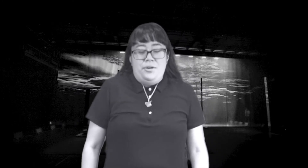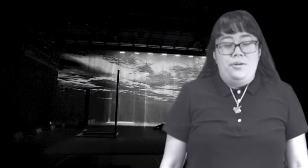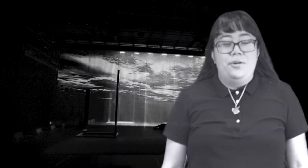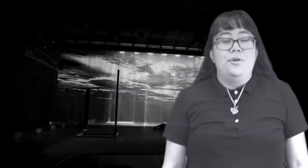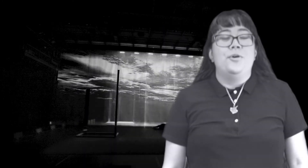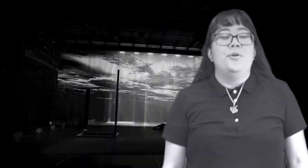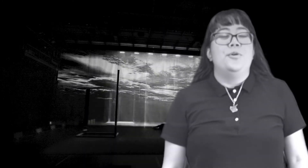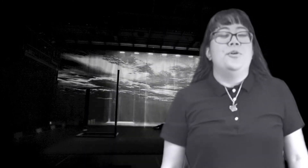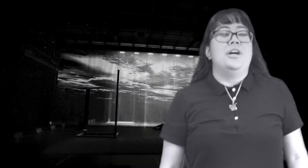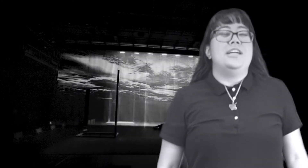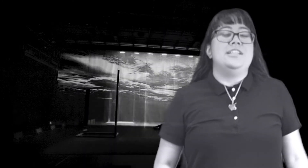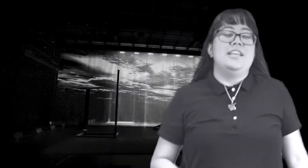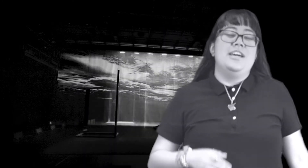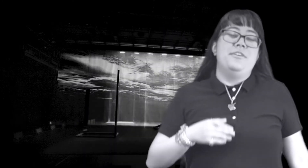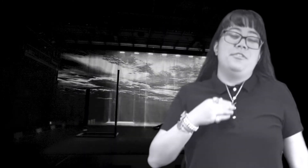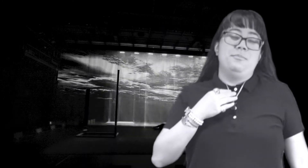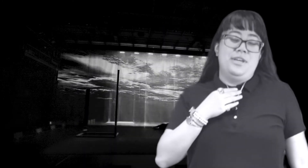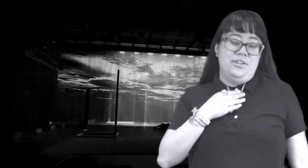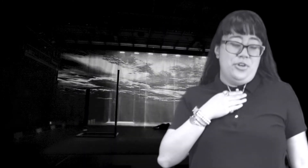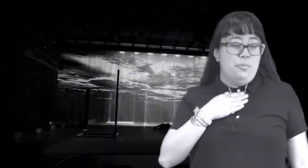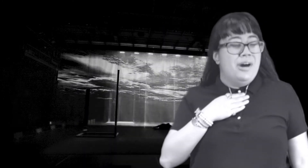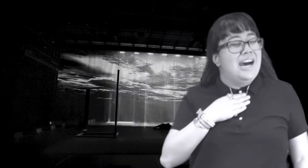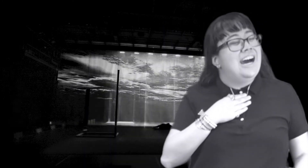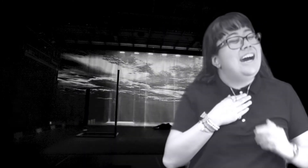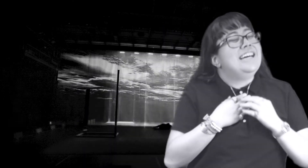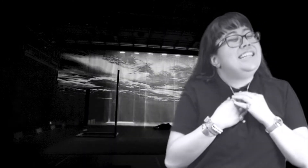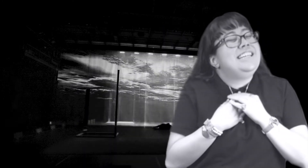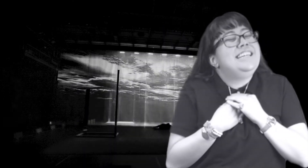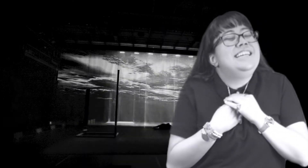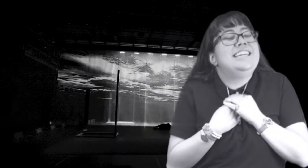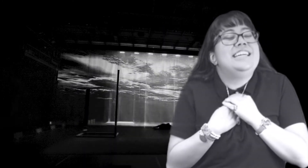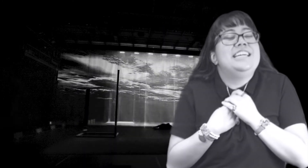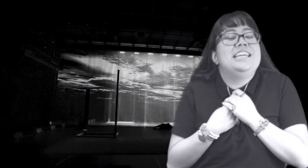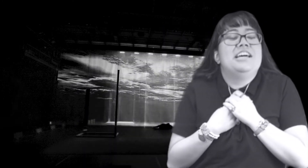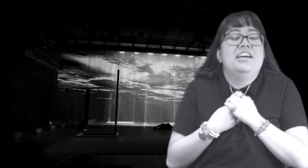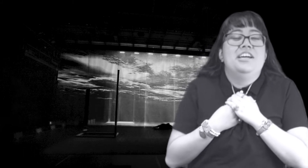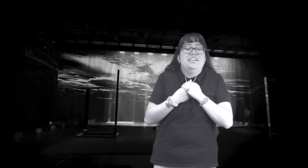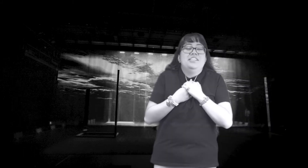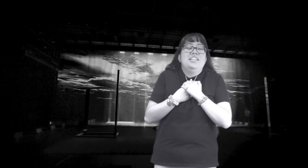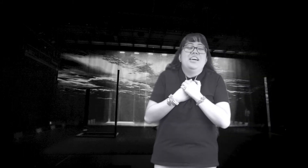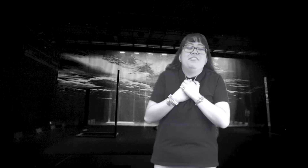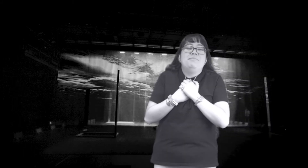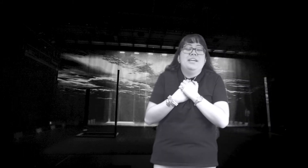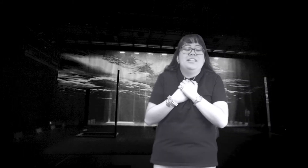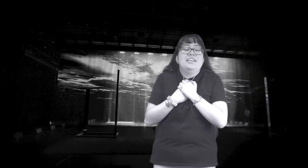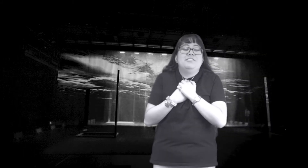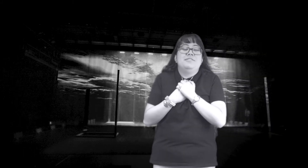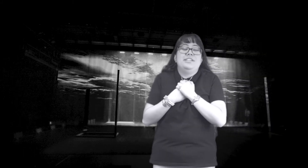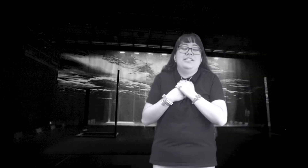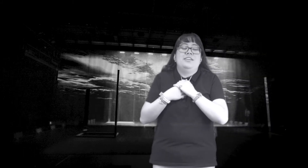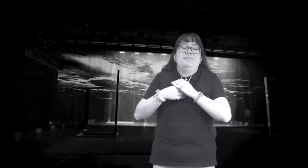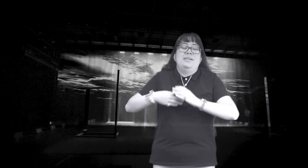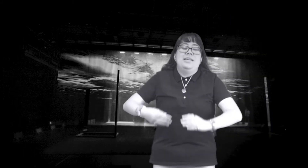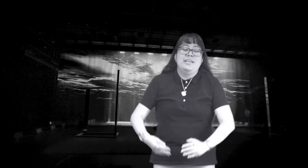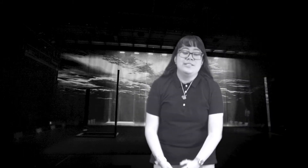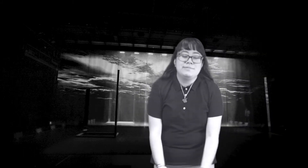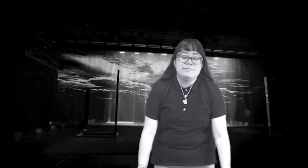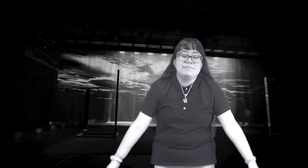Oh, I've never met nobody. I've never met, never met, never met